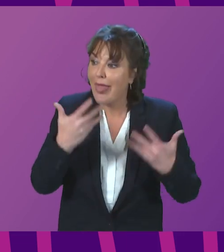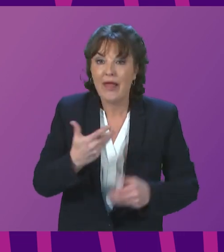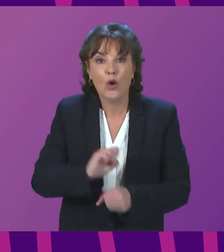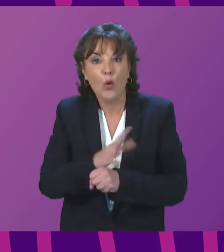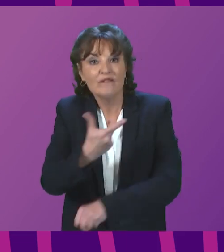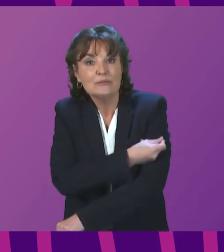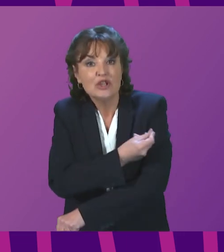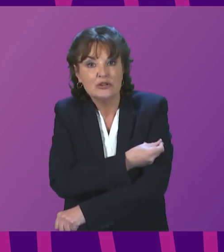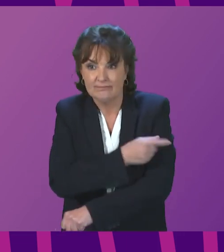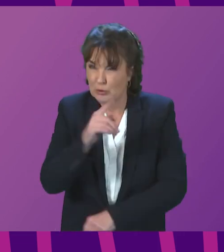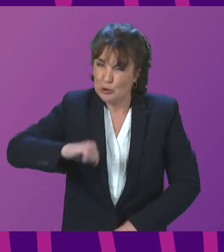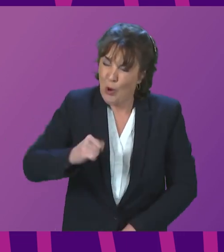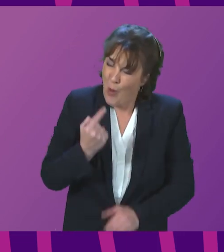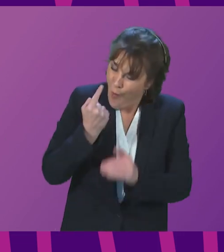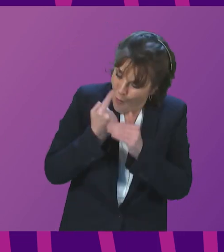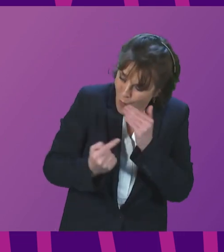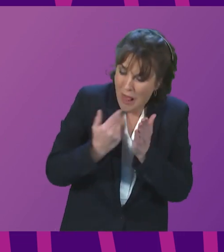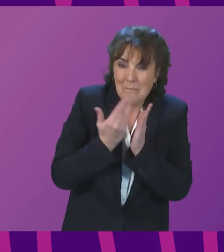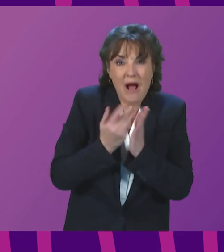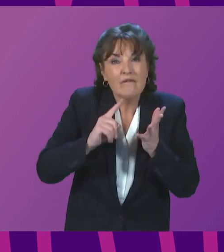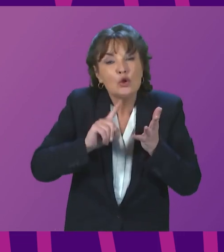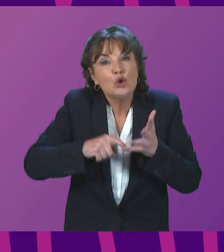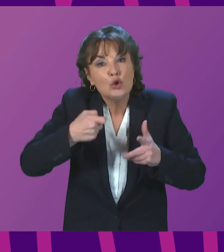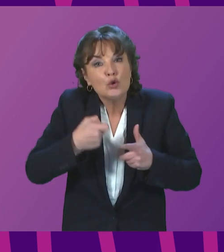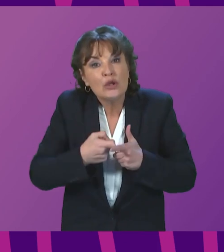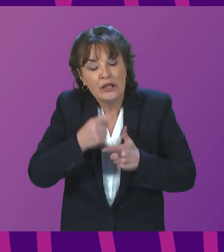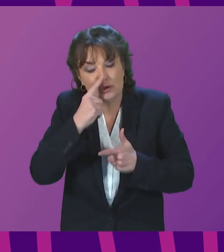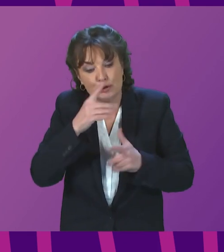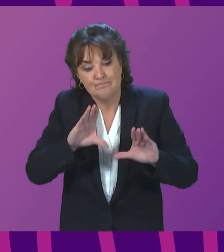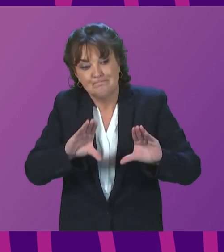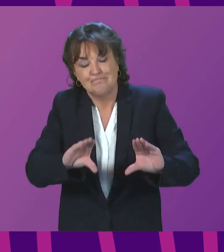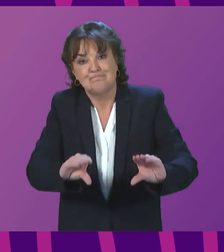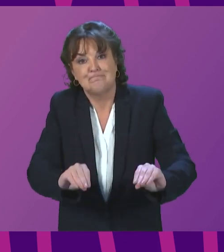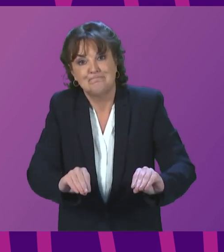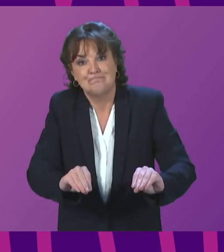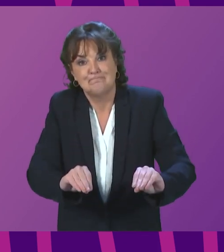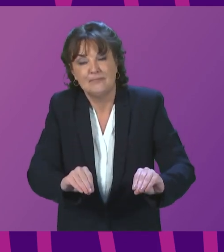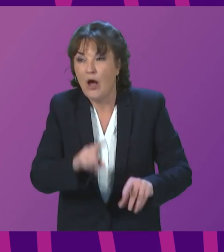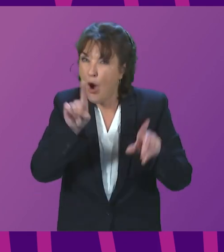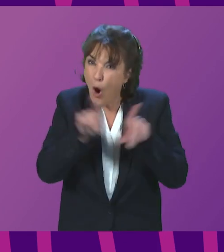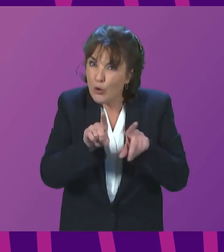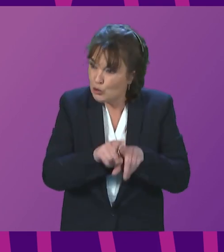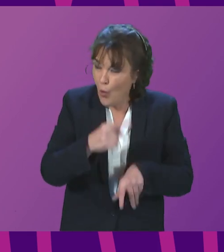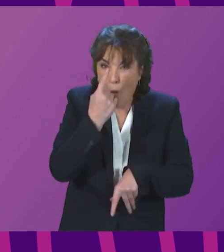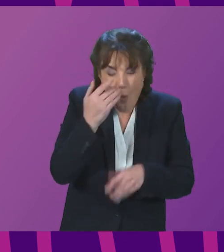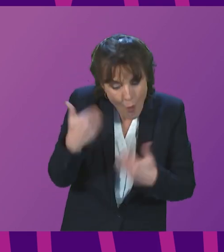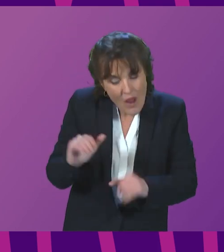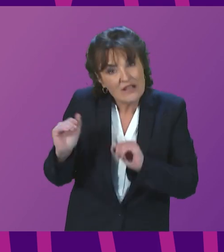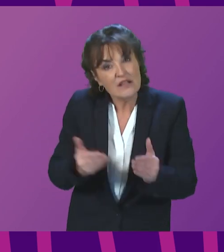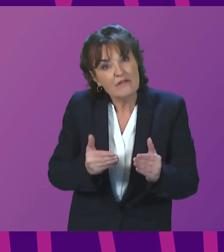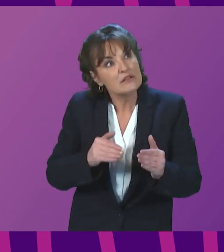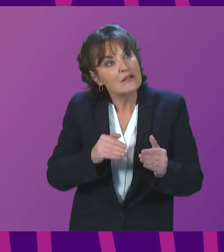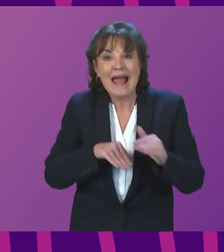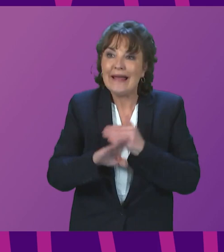to do so and it was the only service in the NHS on which treatment was conditional on vaccination. The Chief Medical